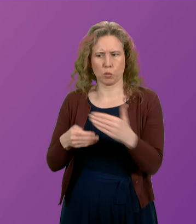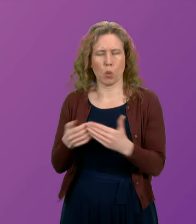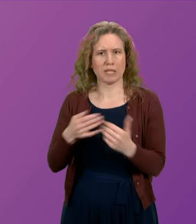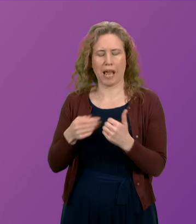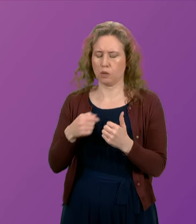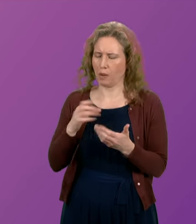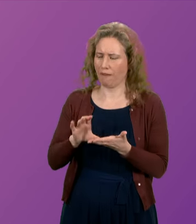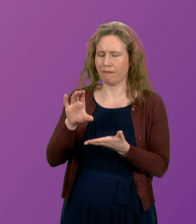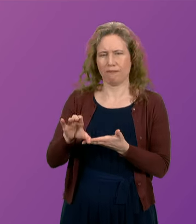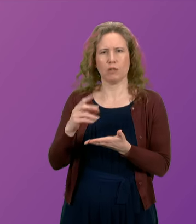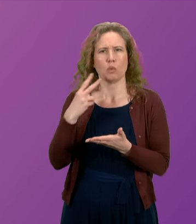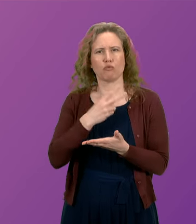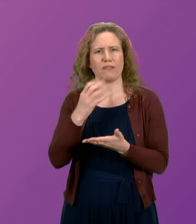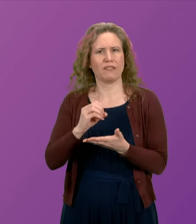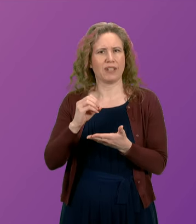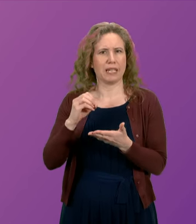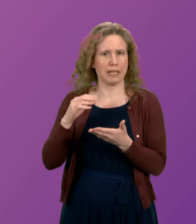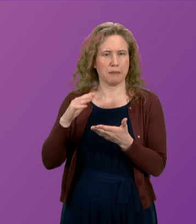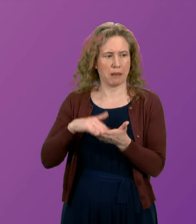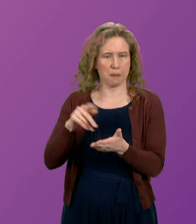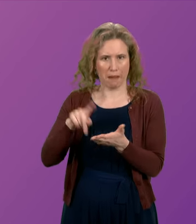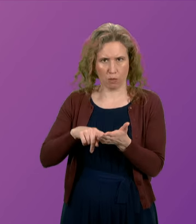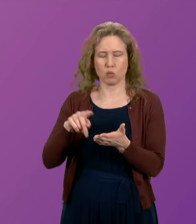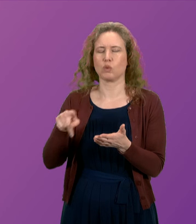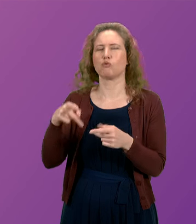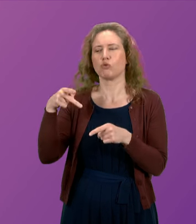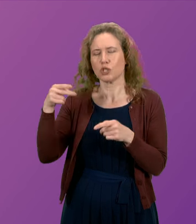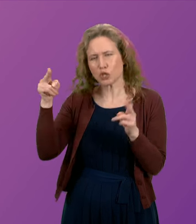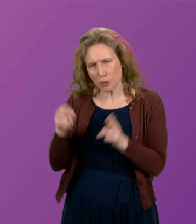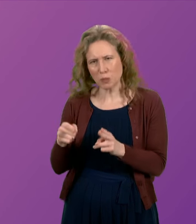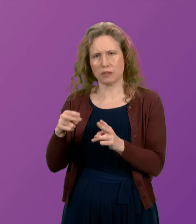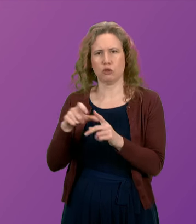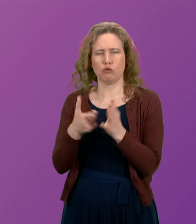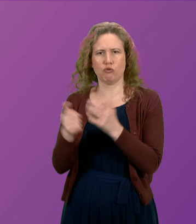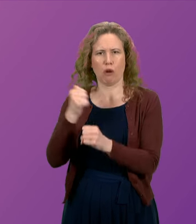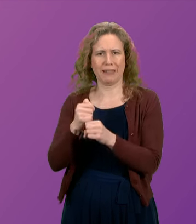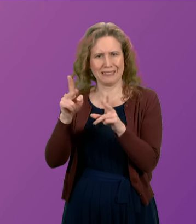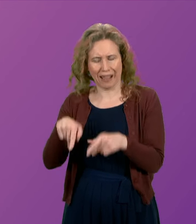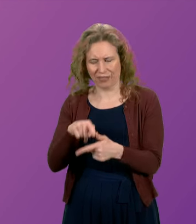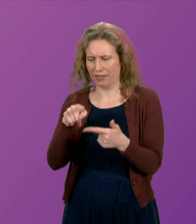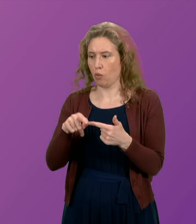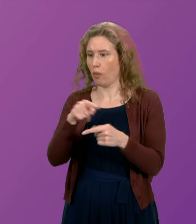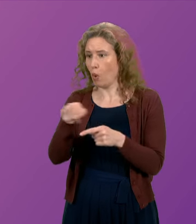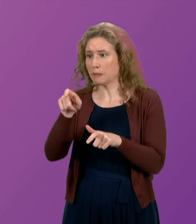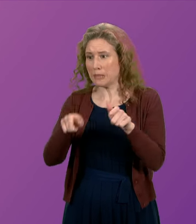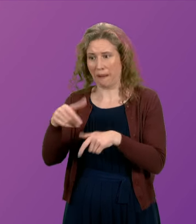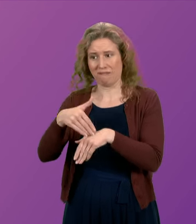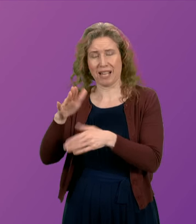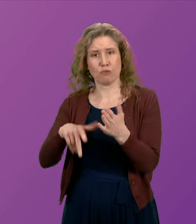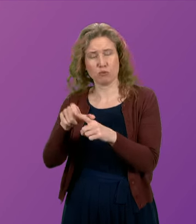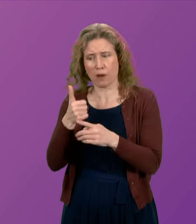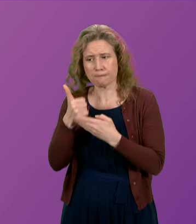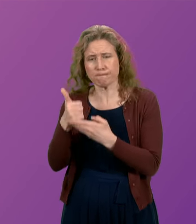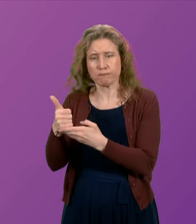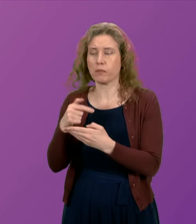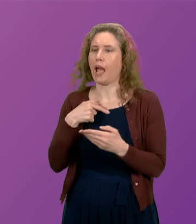national mission to reduce drug deaths and improve the lives of those impacted by drugs. That national mission has led to investment